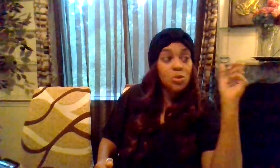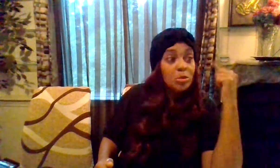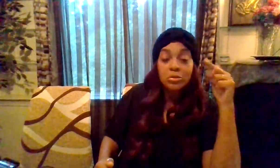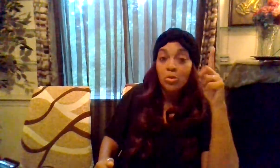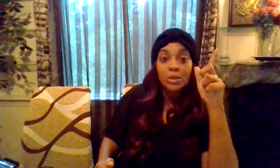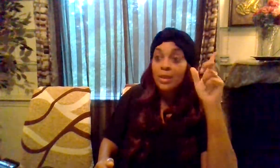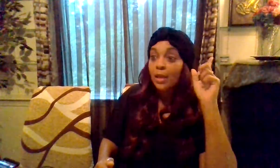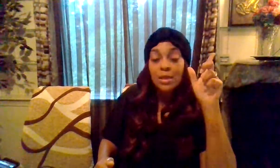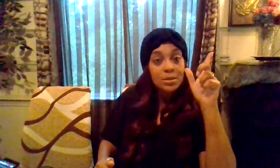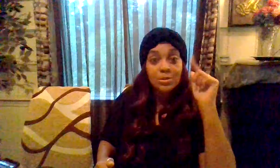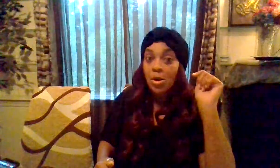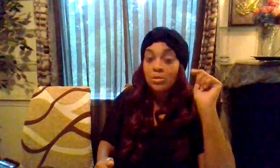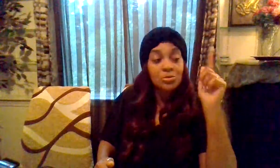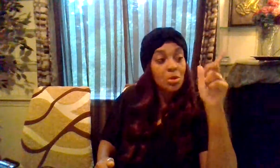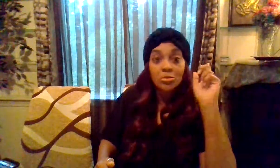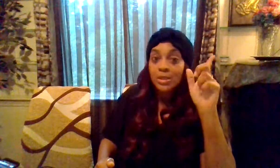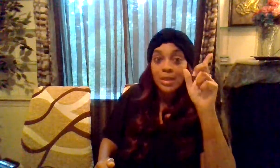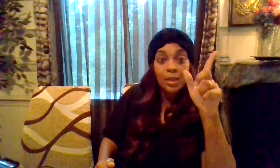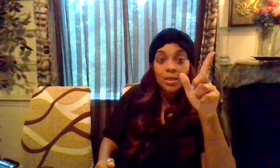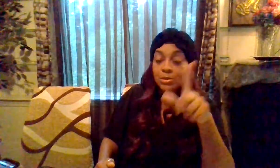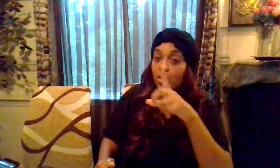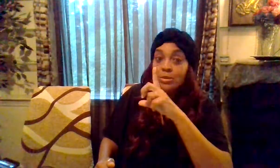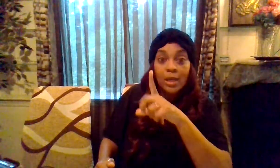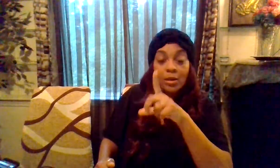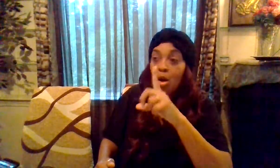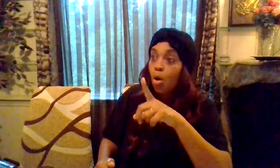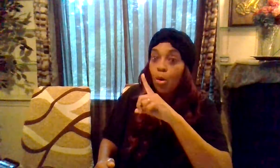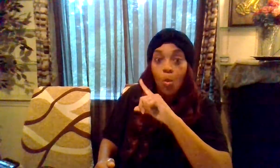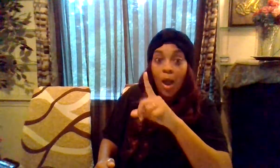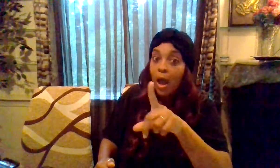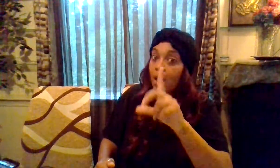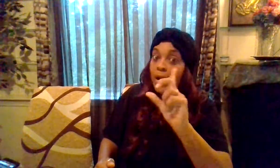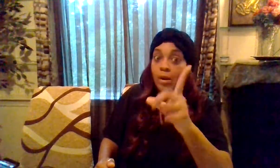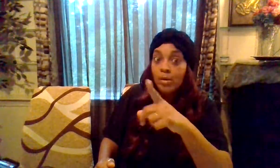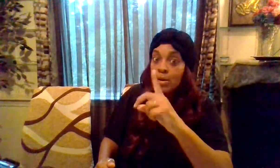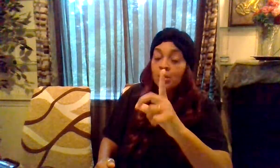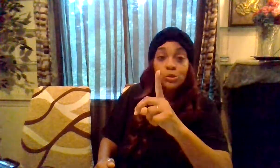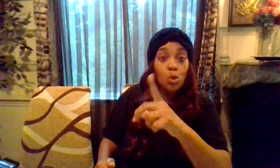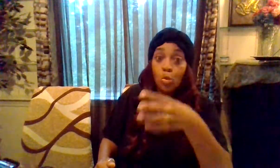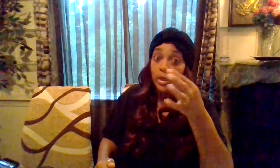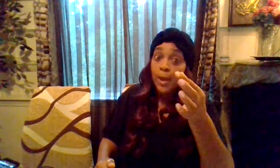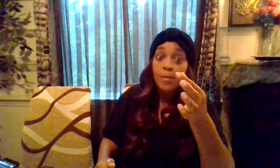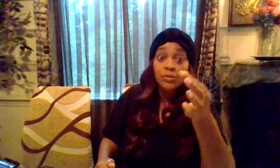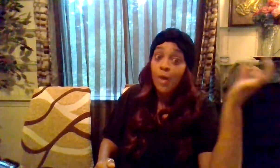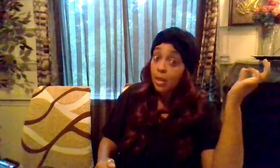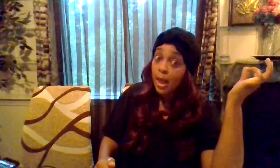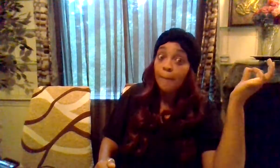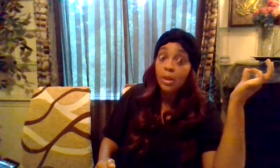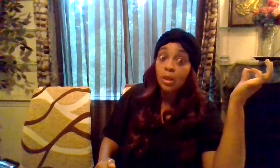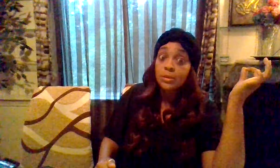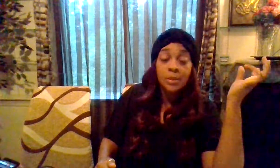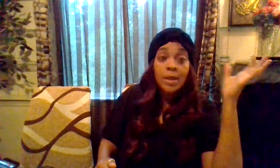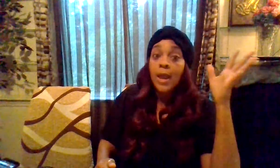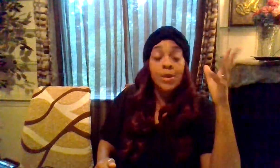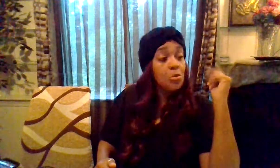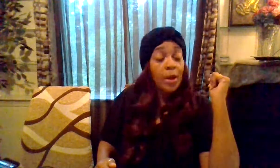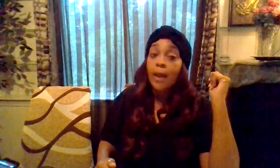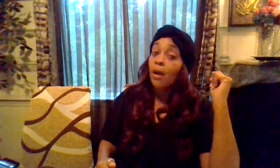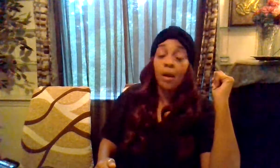knew it was gonna get that kickstart you know you get that kickstart it's like a wild hair is growing and that mess finally got plucked and you were like uh